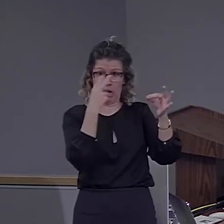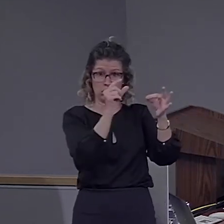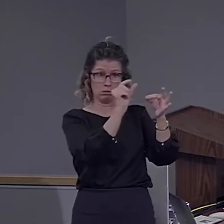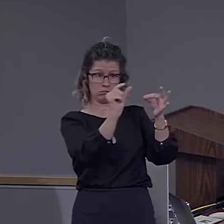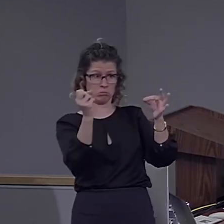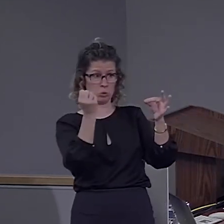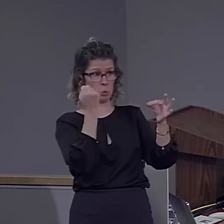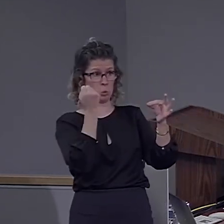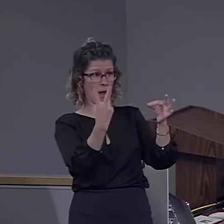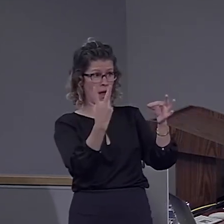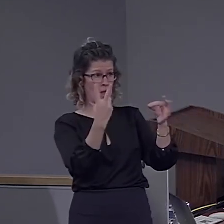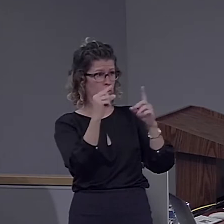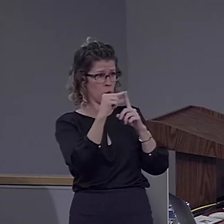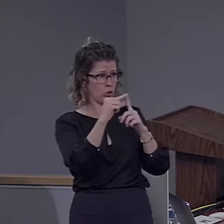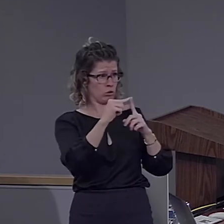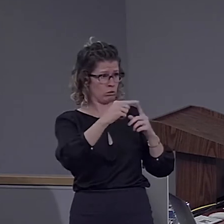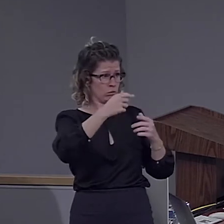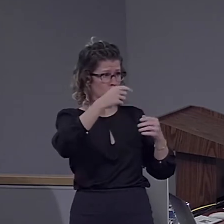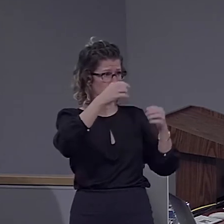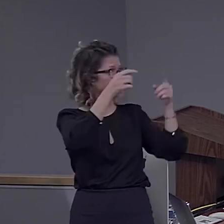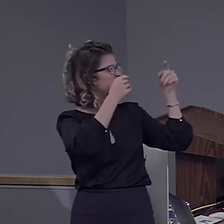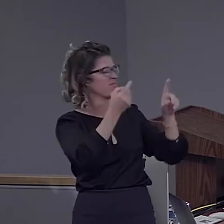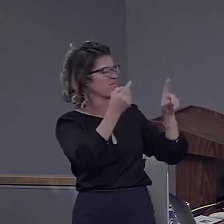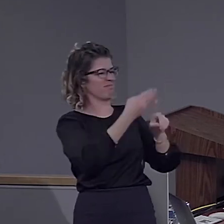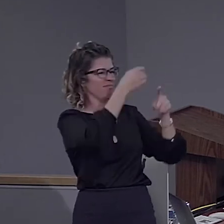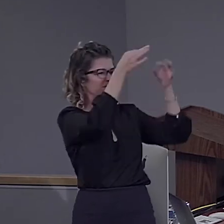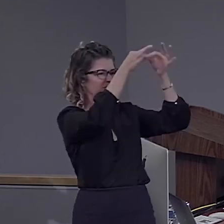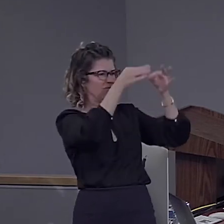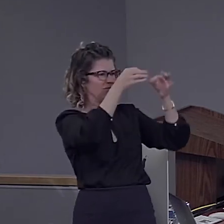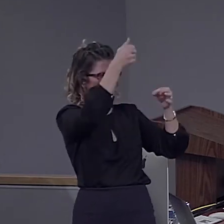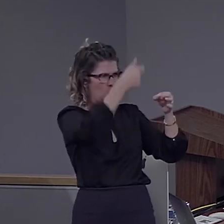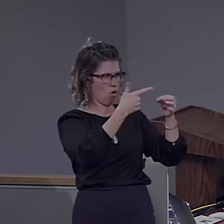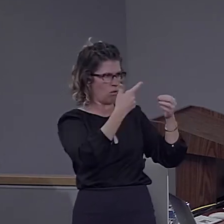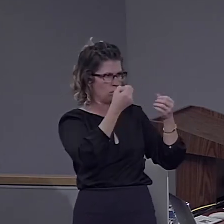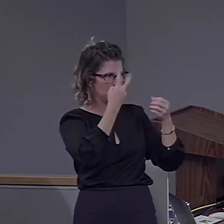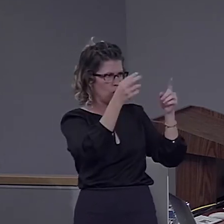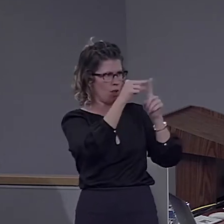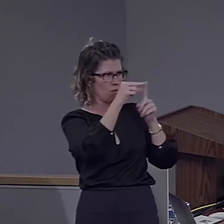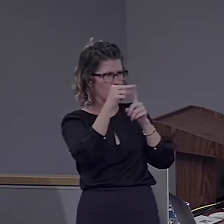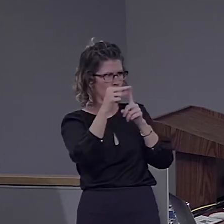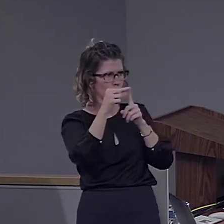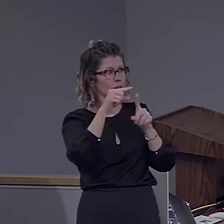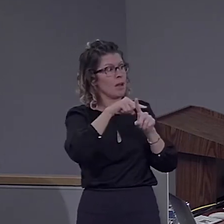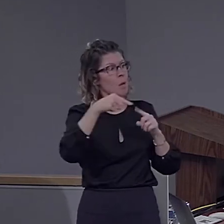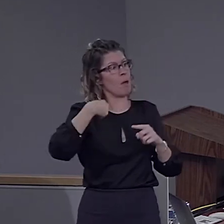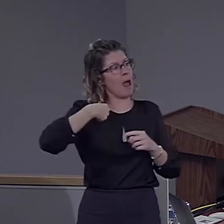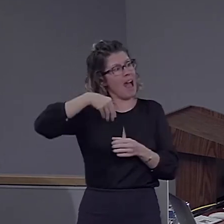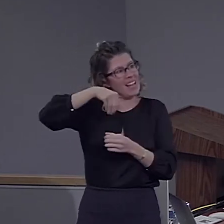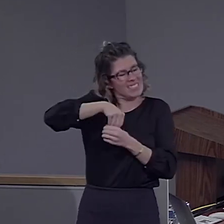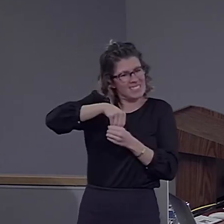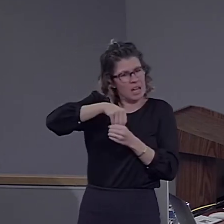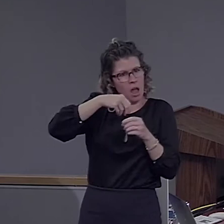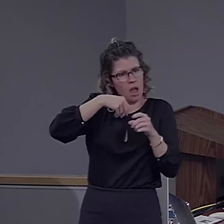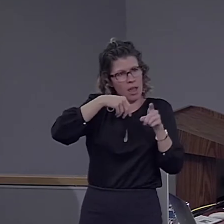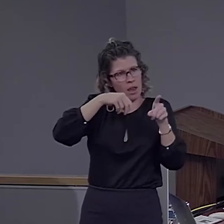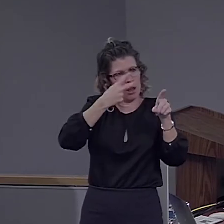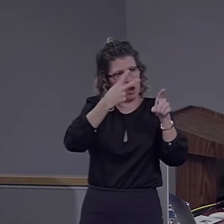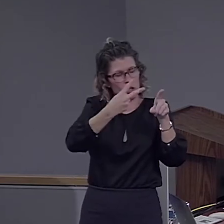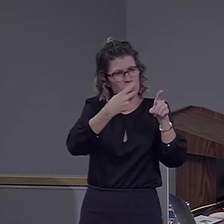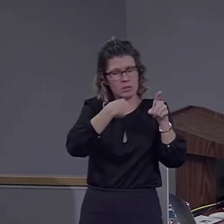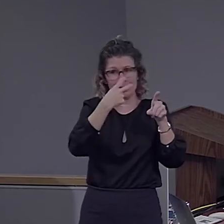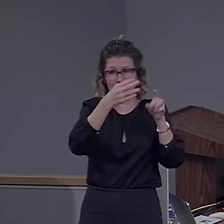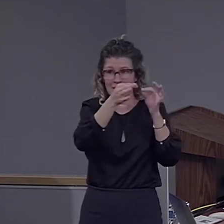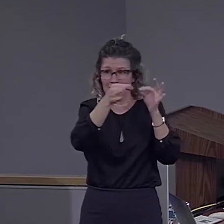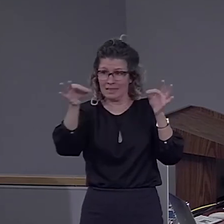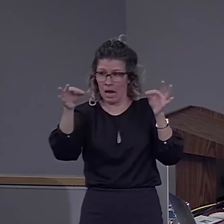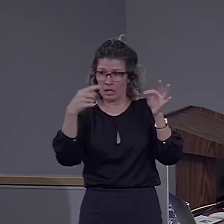very well controlled, it's 12 words. But because there are internal operations that are more complex for a sentence than for a list of